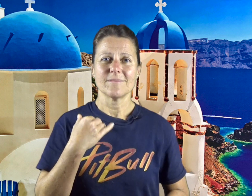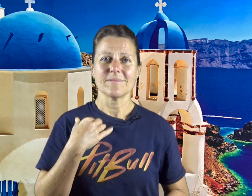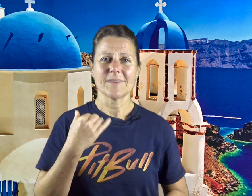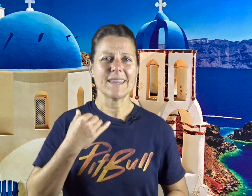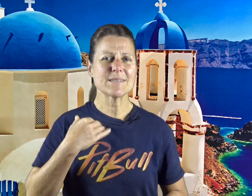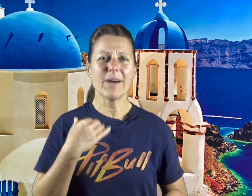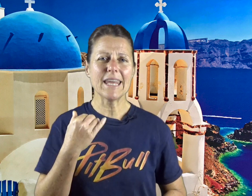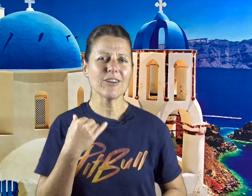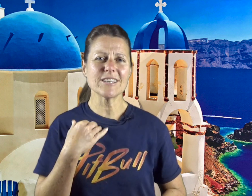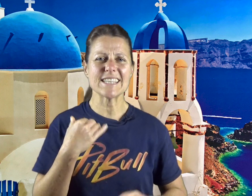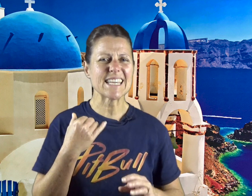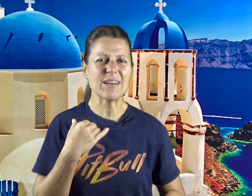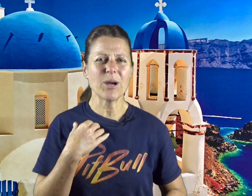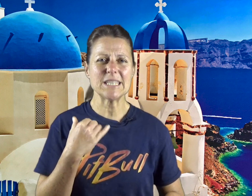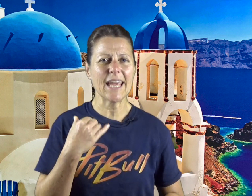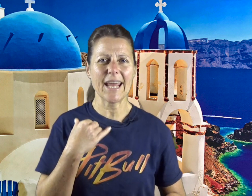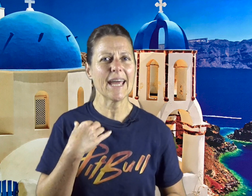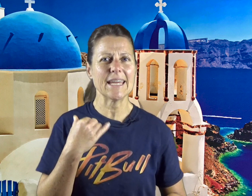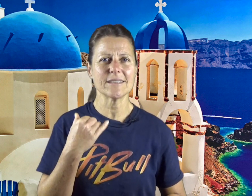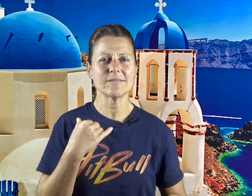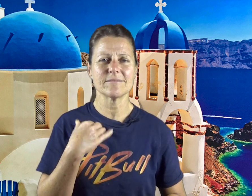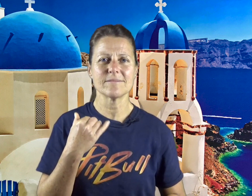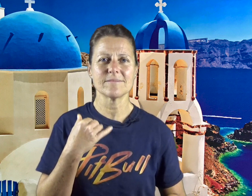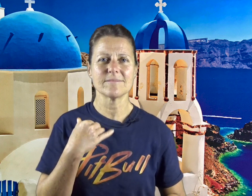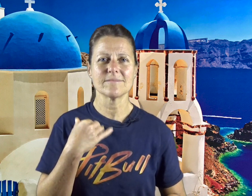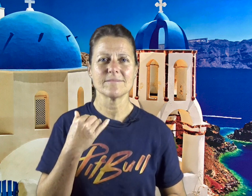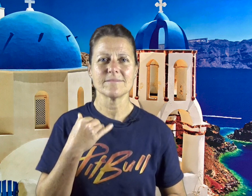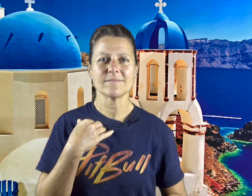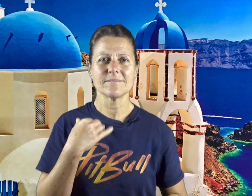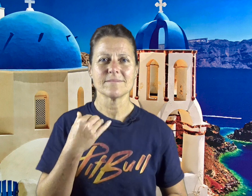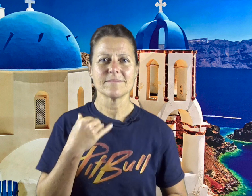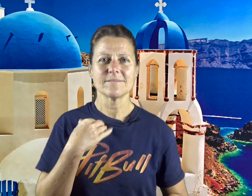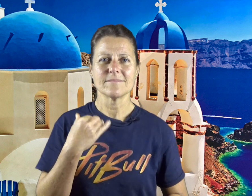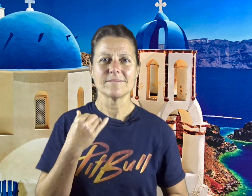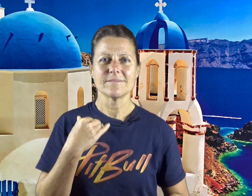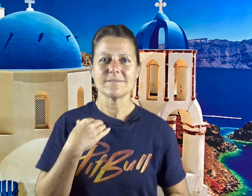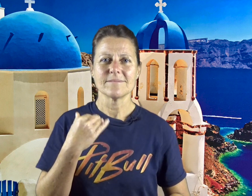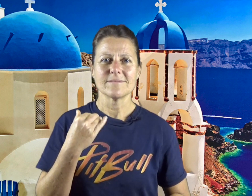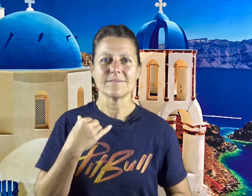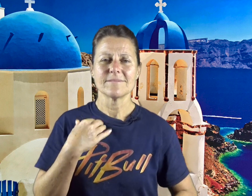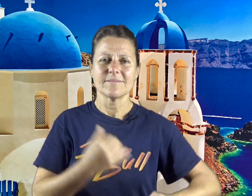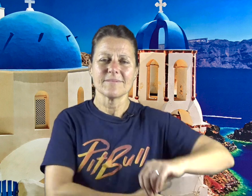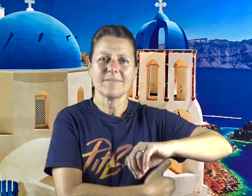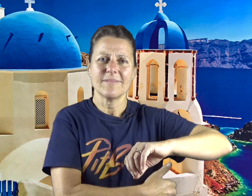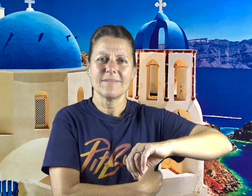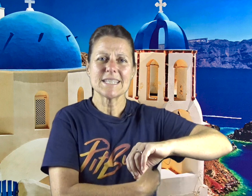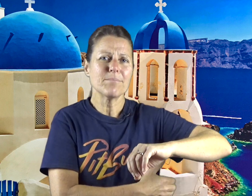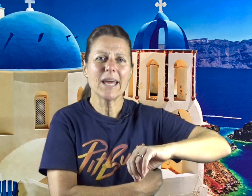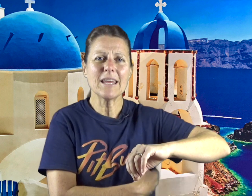This money curse that's in my DNA, this money